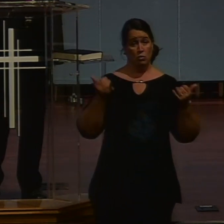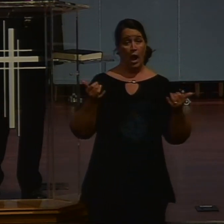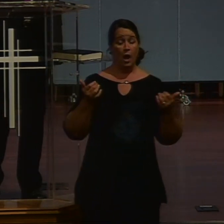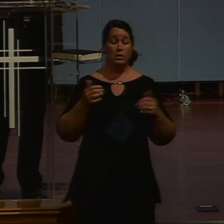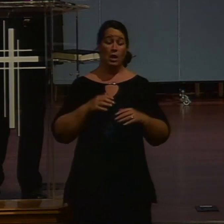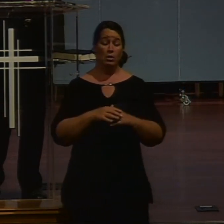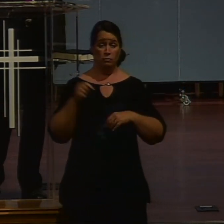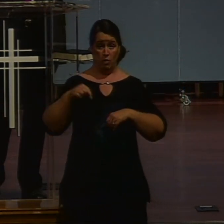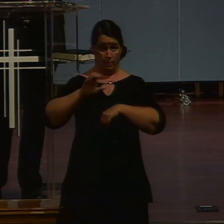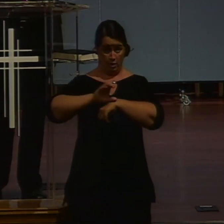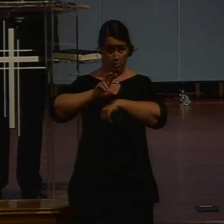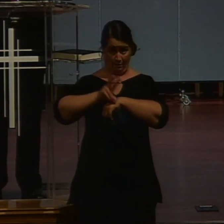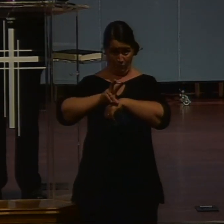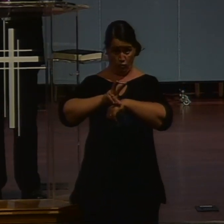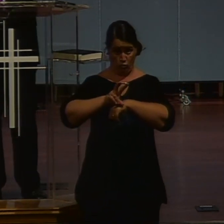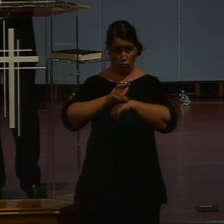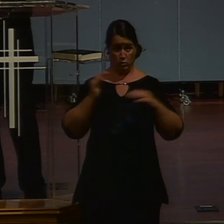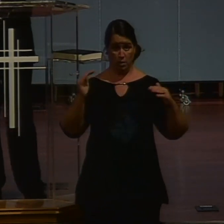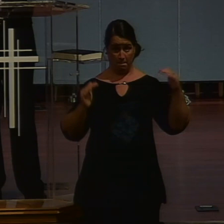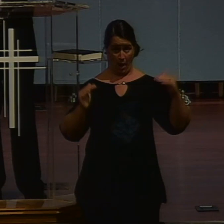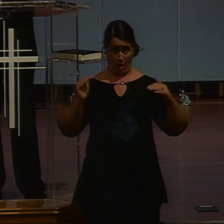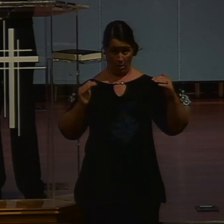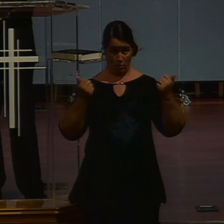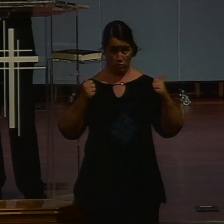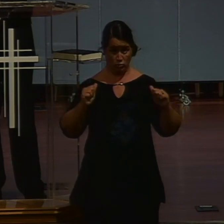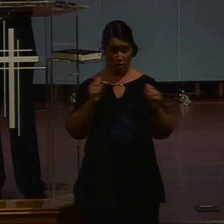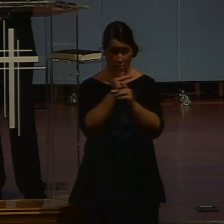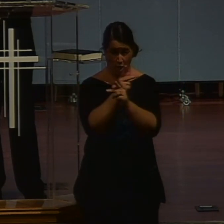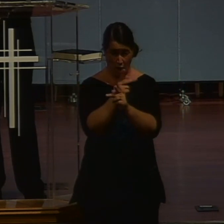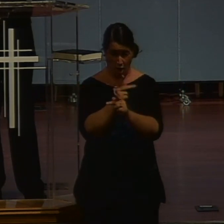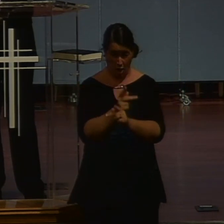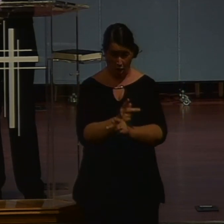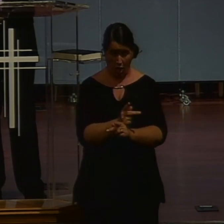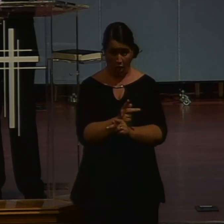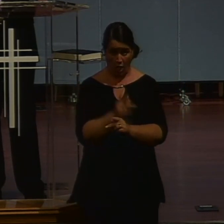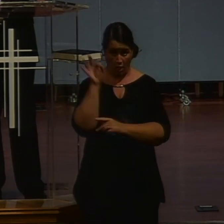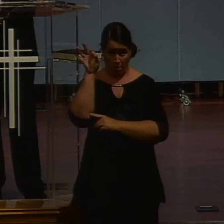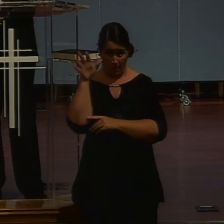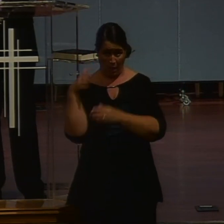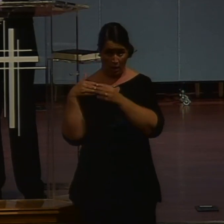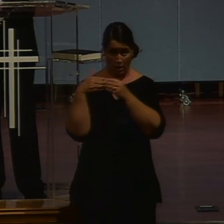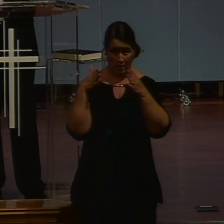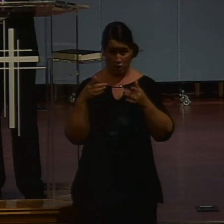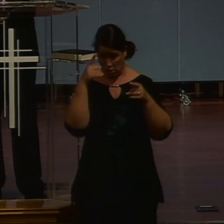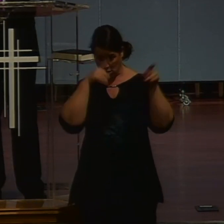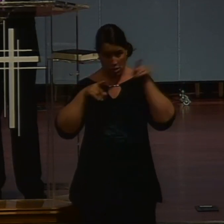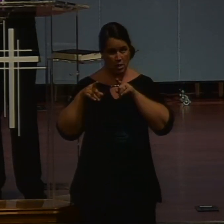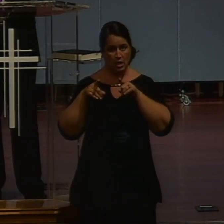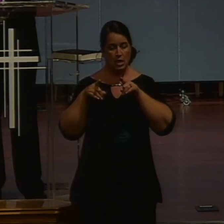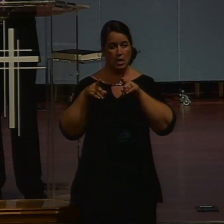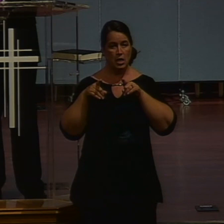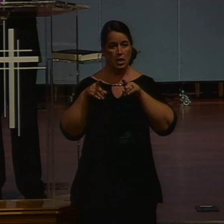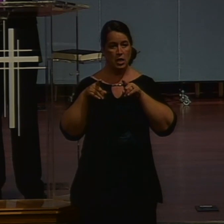strike. Our deacons are trying to strike. All of our leaders, ministry leaders at Centerview are trying to strike. On the one hand, we must be in submission